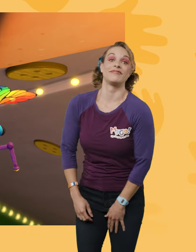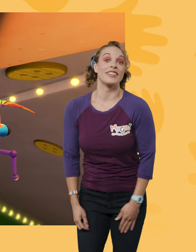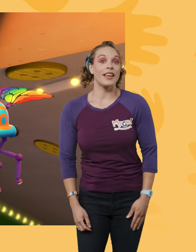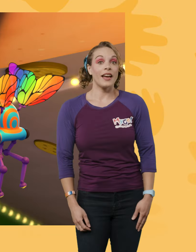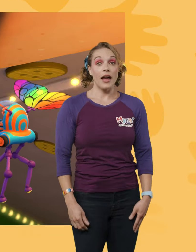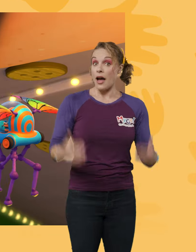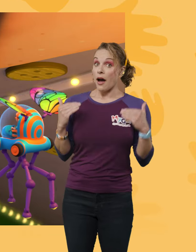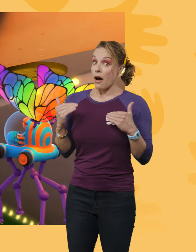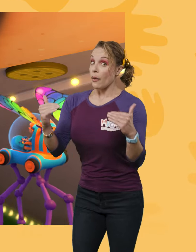Here goes!